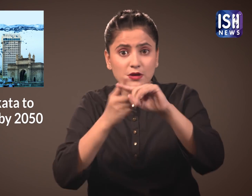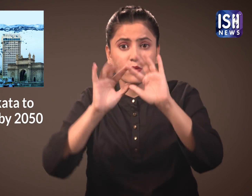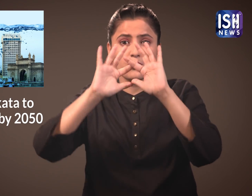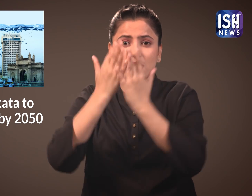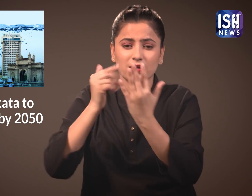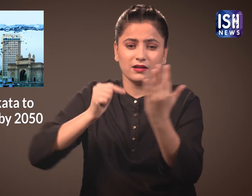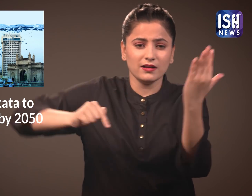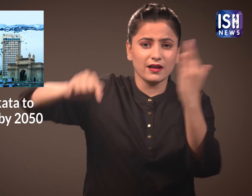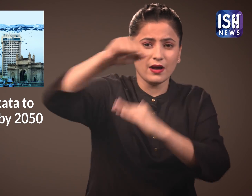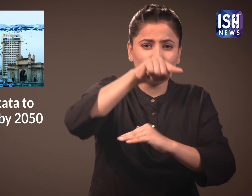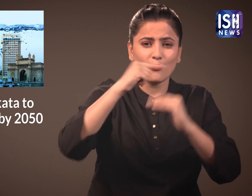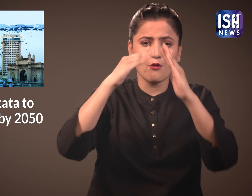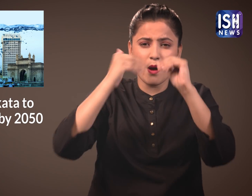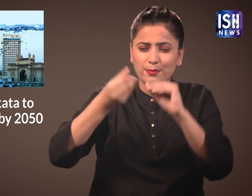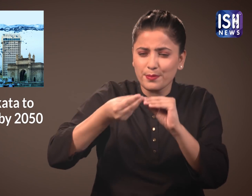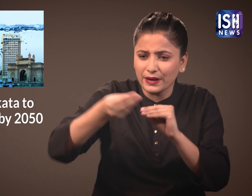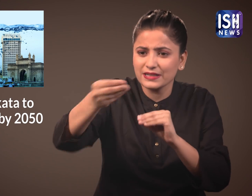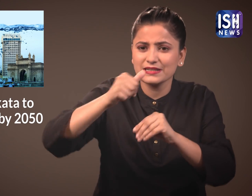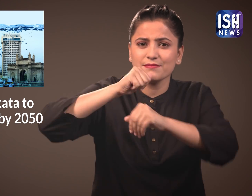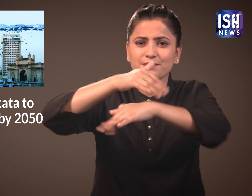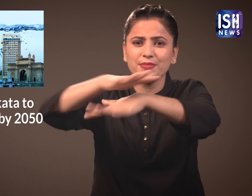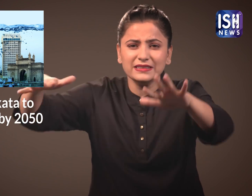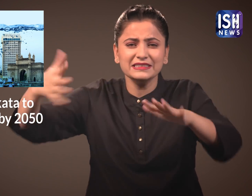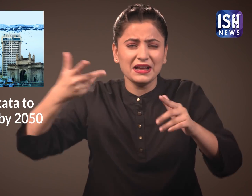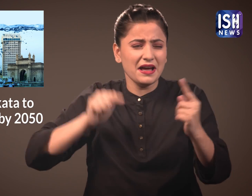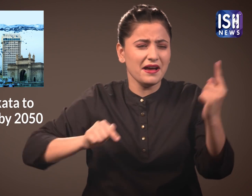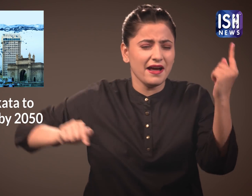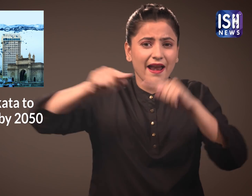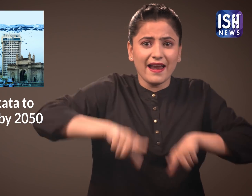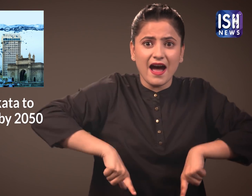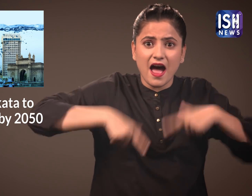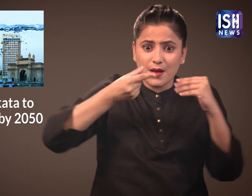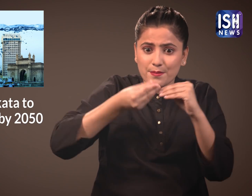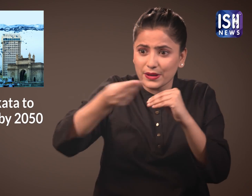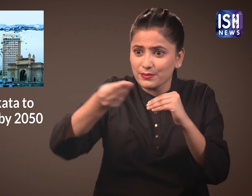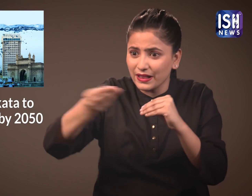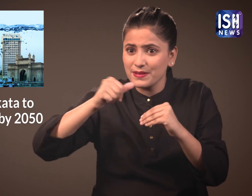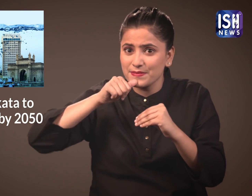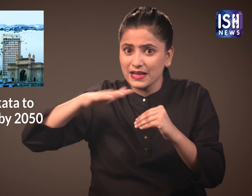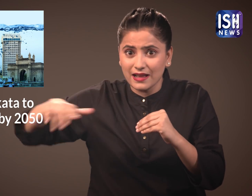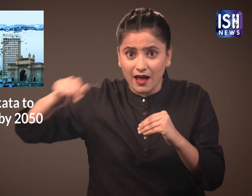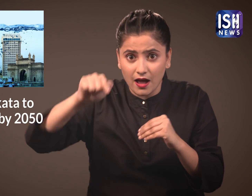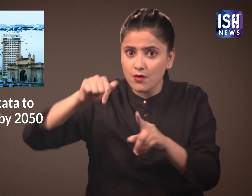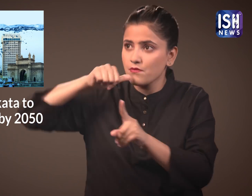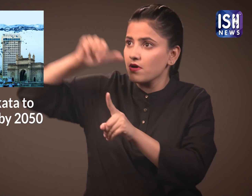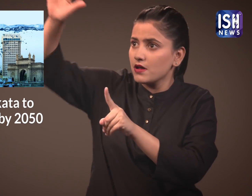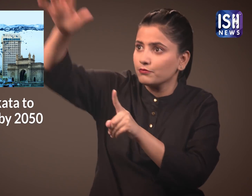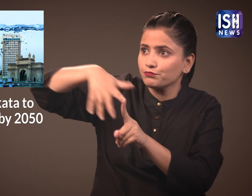One day all the coastal regions in the world will be destroyed due to floods due to rising sea levels.